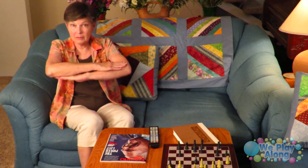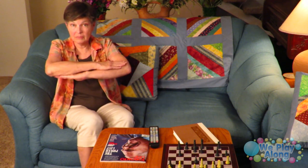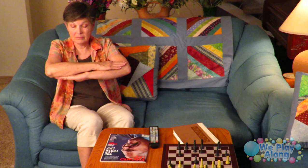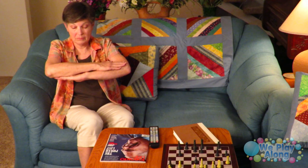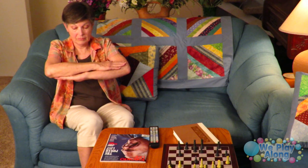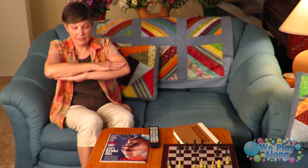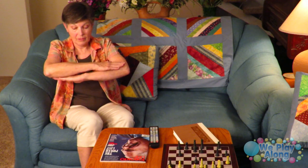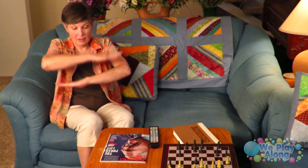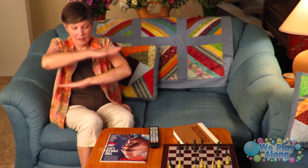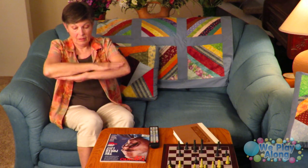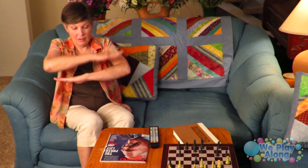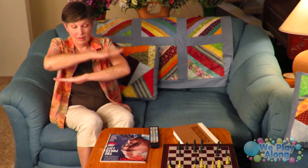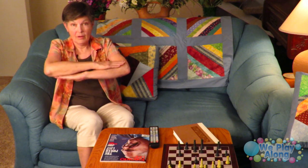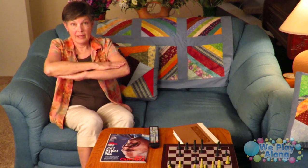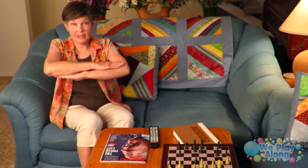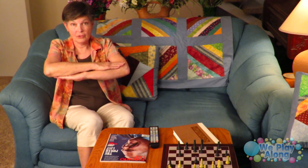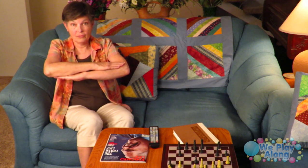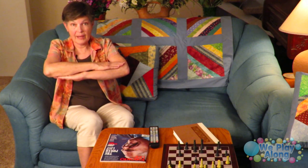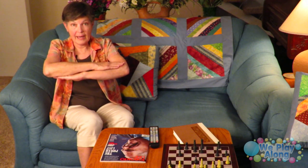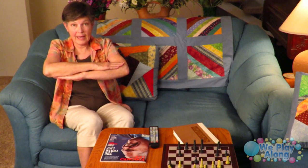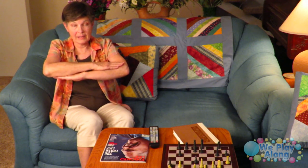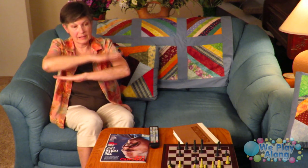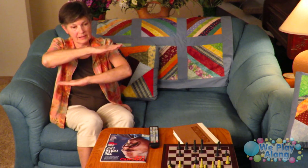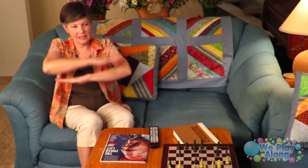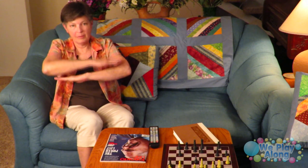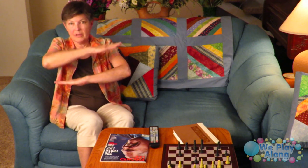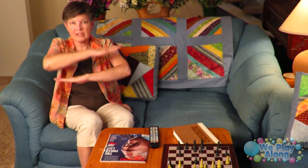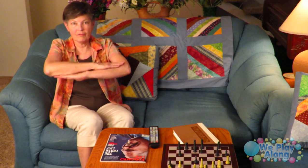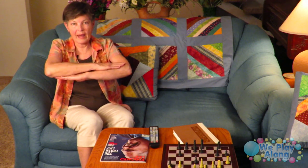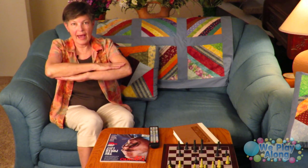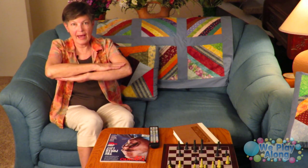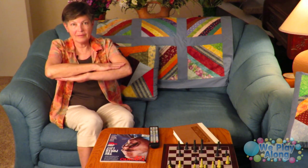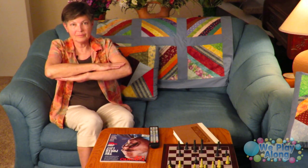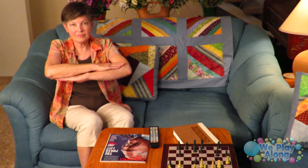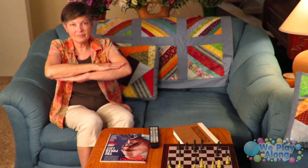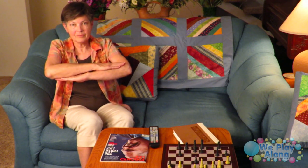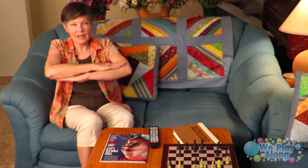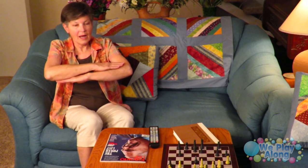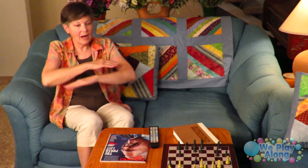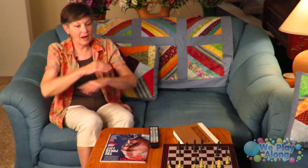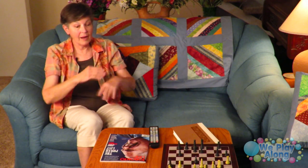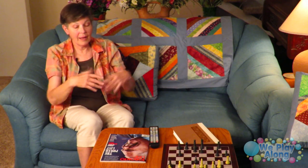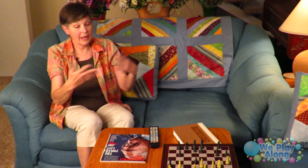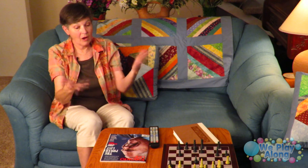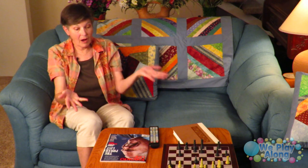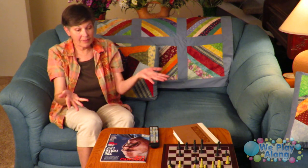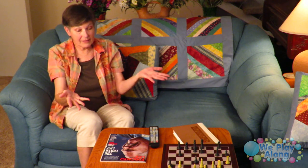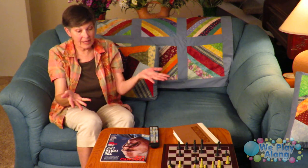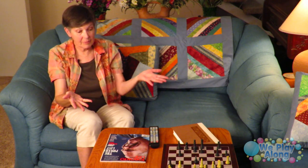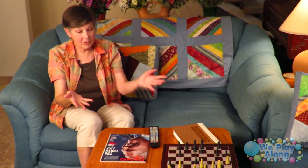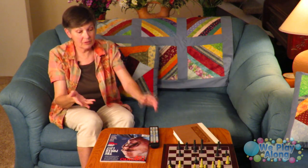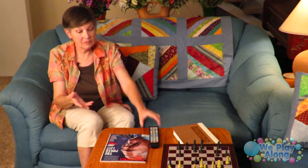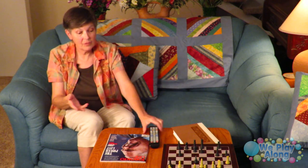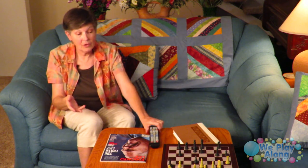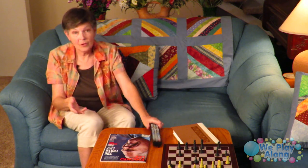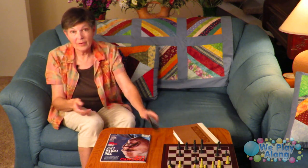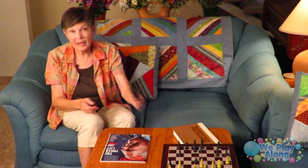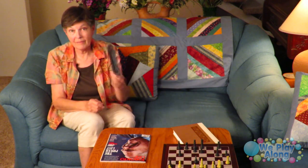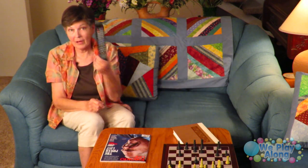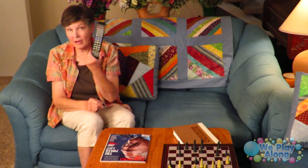okay two flat hands because the table is flat and on the table we have the